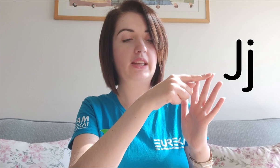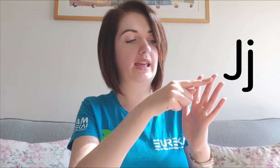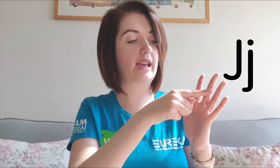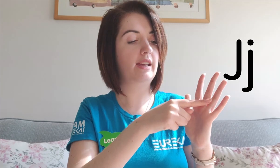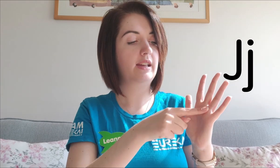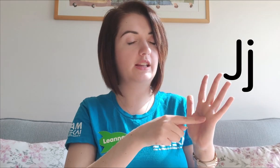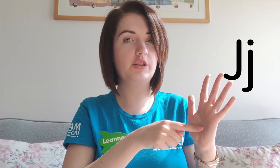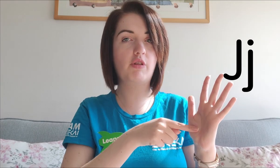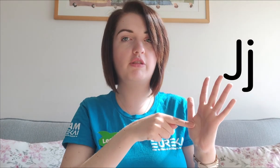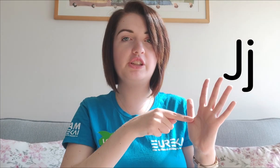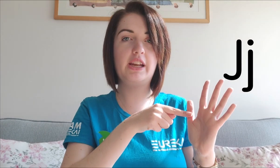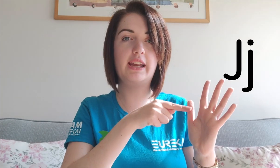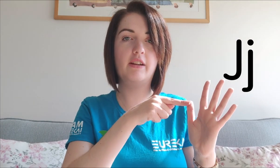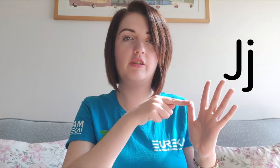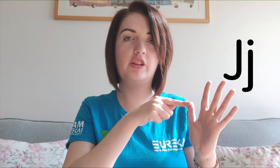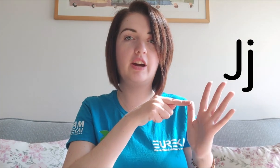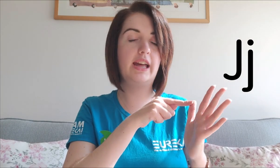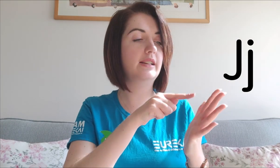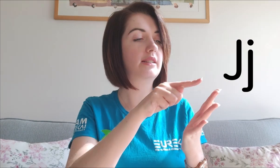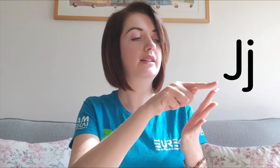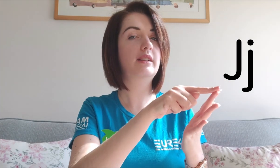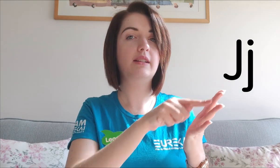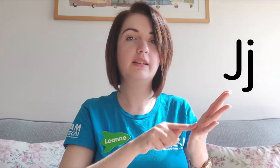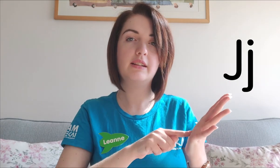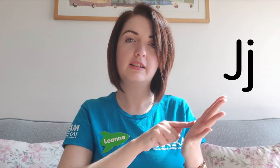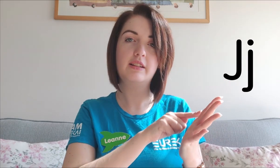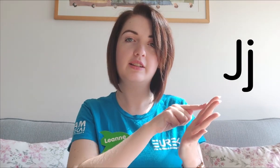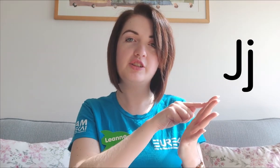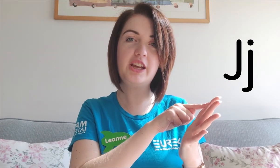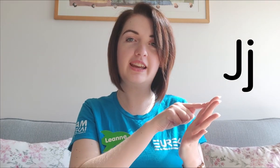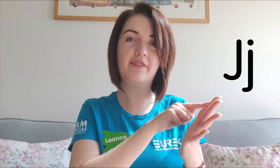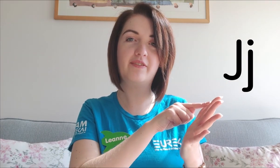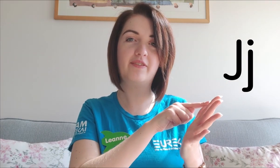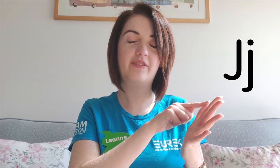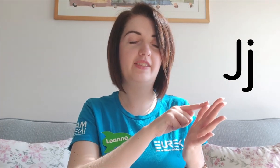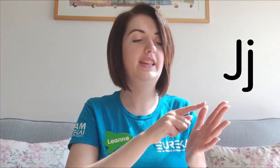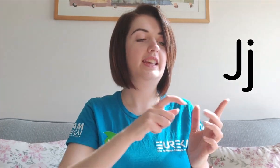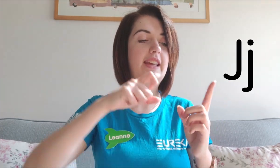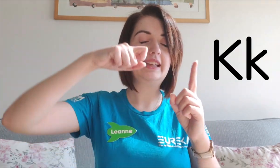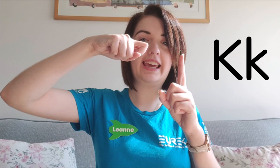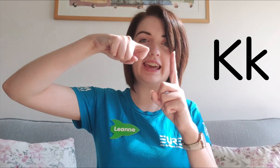finger there and draw a J on your hand. J. K,